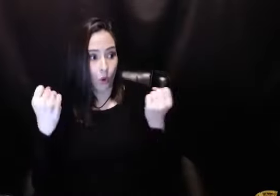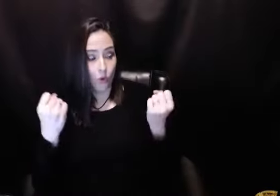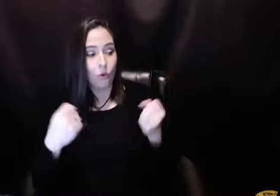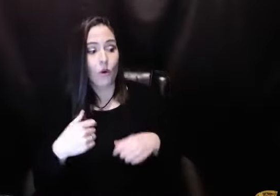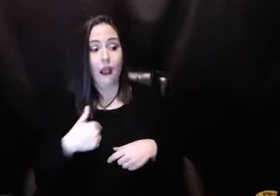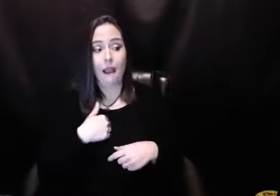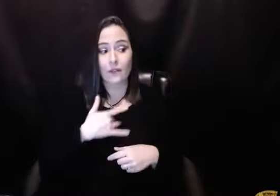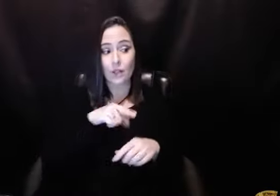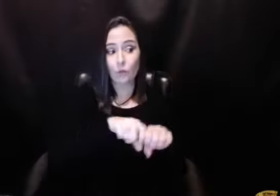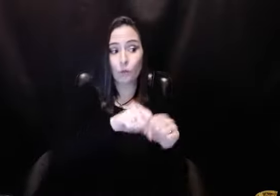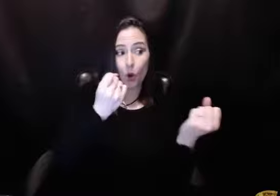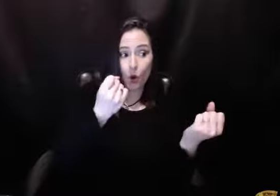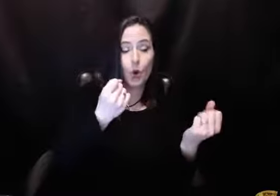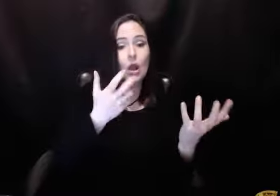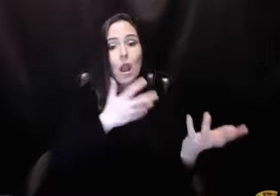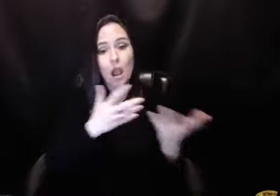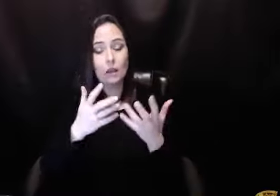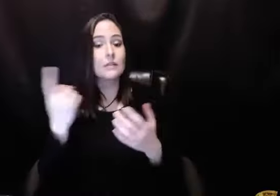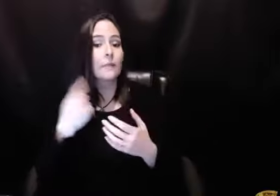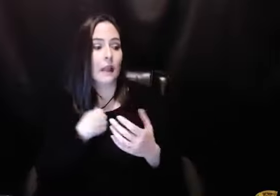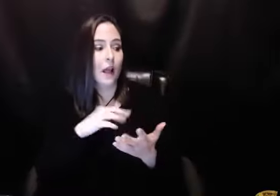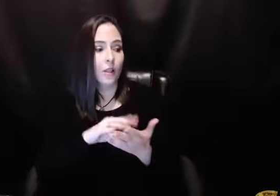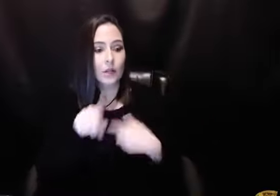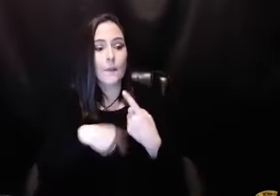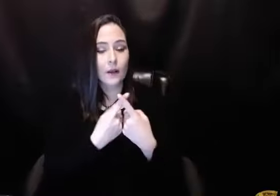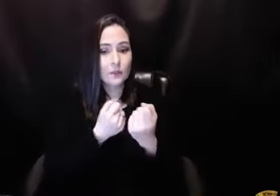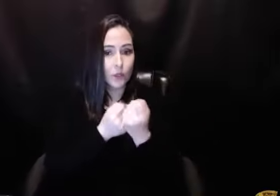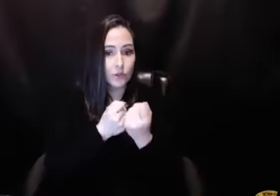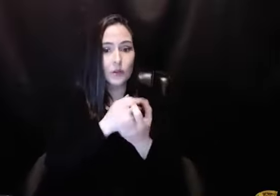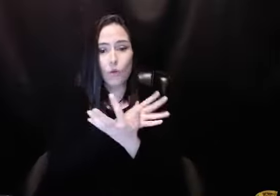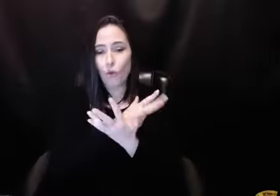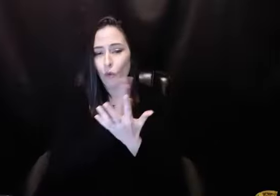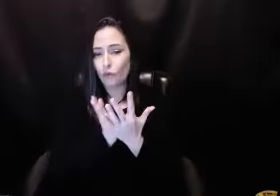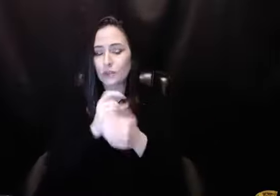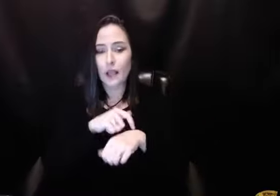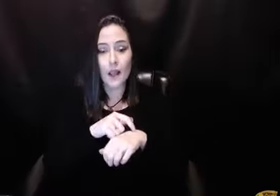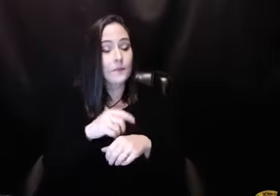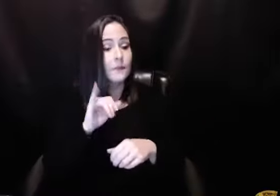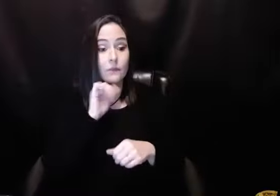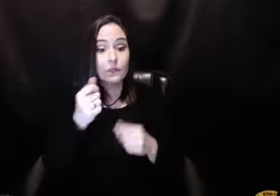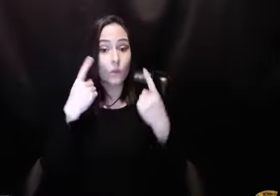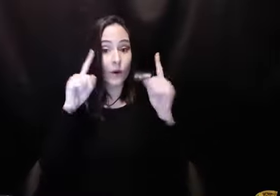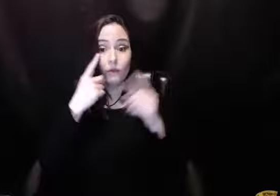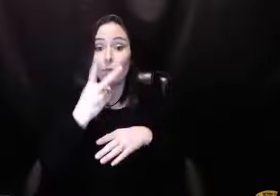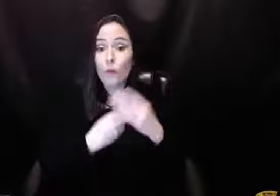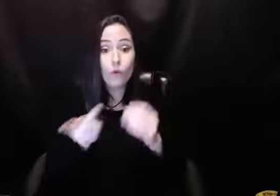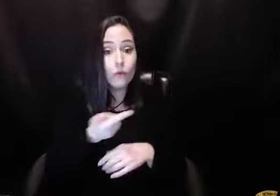us doesn't fulfill our part of the contract, then it isn't working. And that's the one thing I have learned about sponsorship over the years.